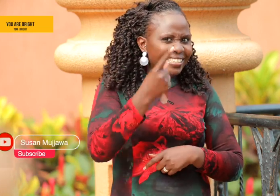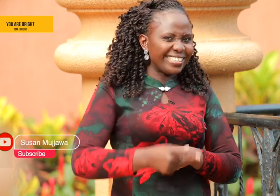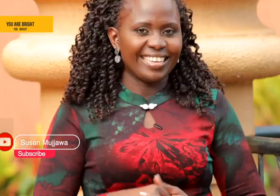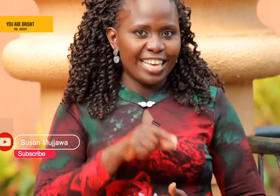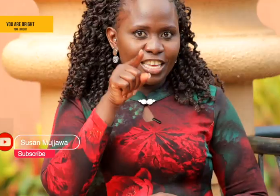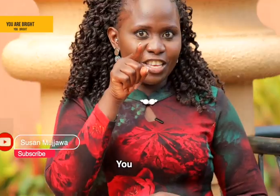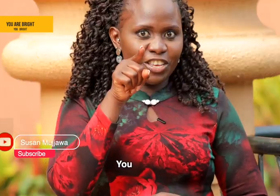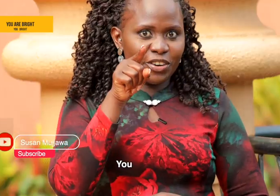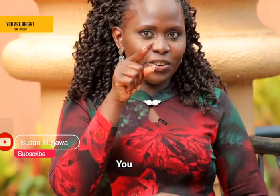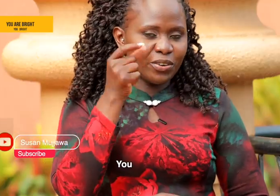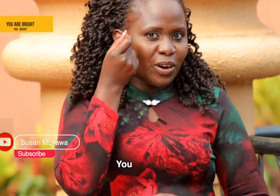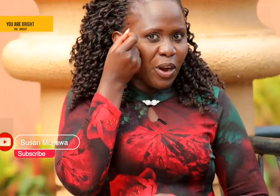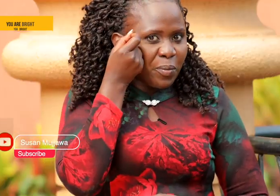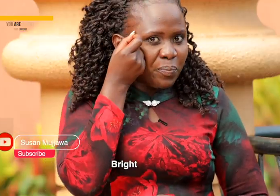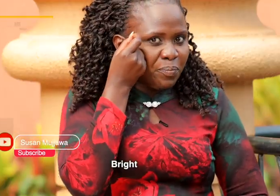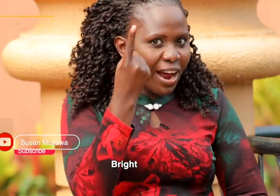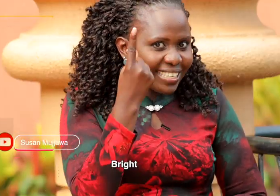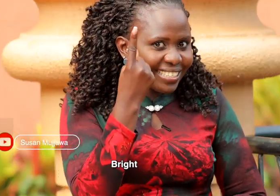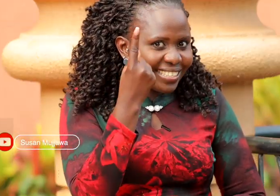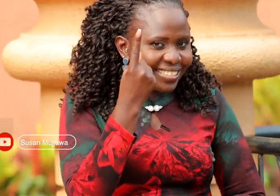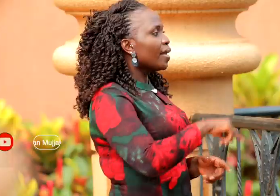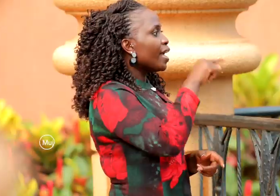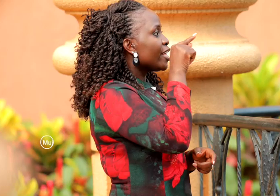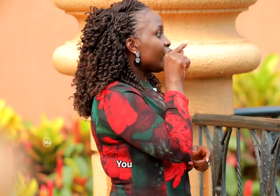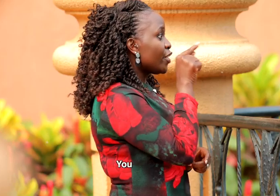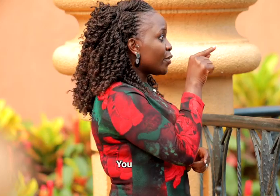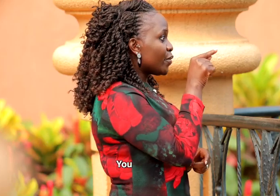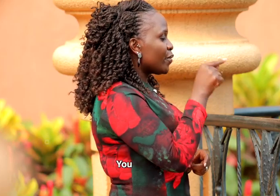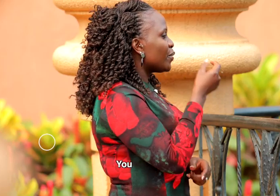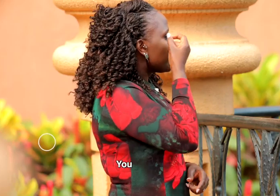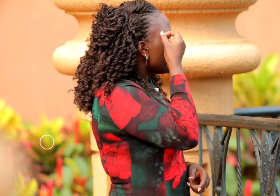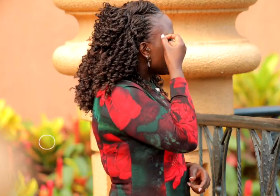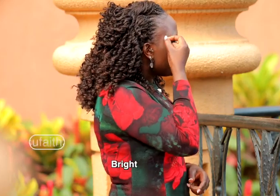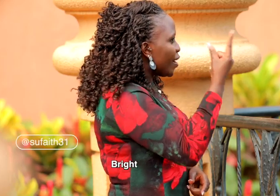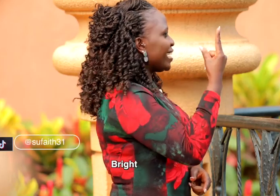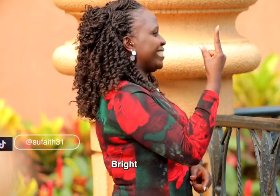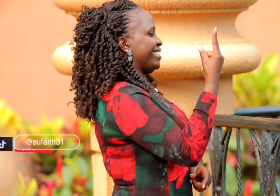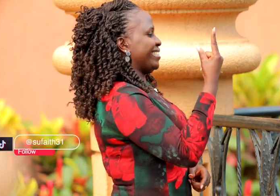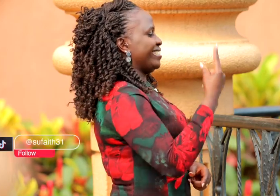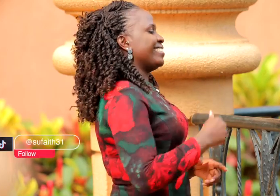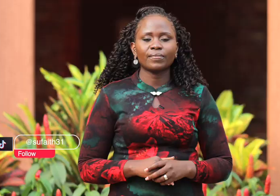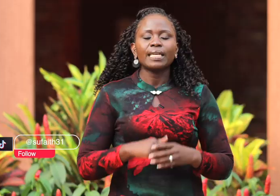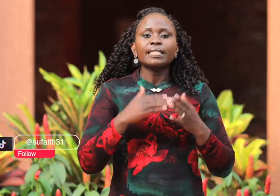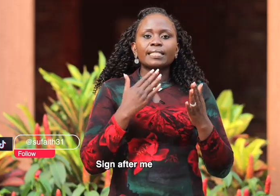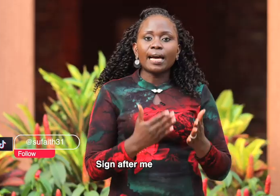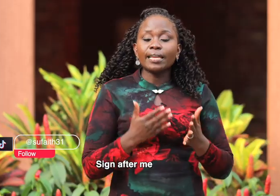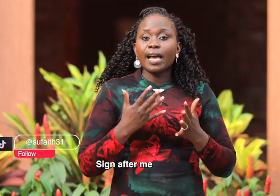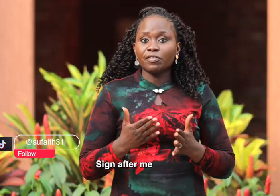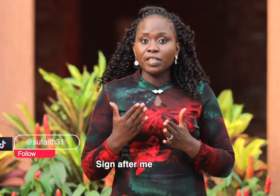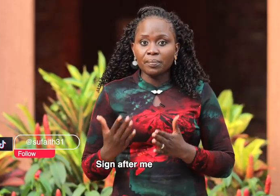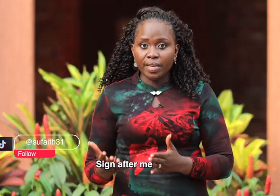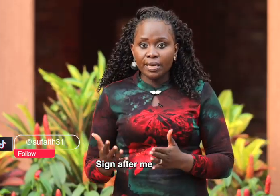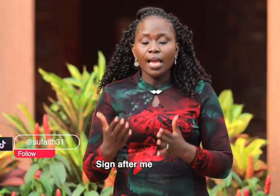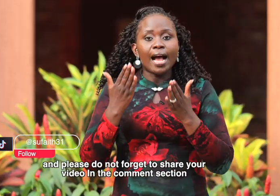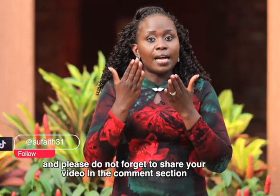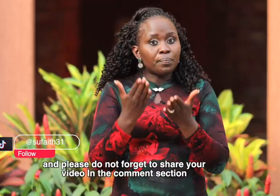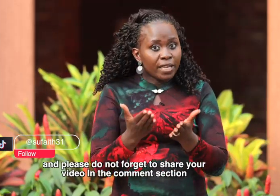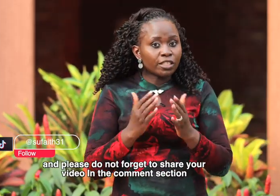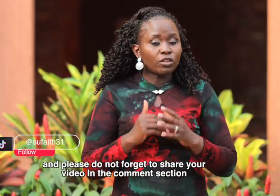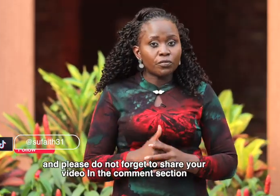You bright You bright Sign after me And please don't